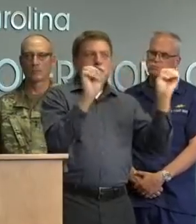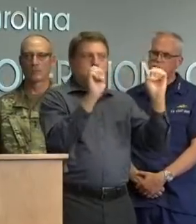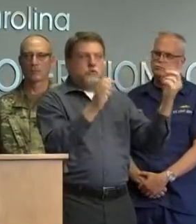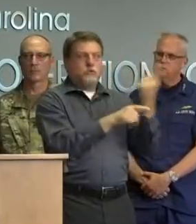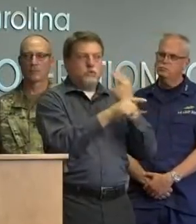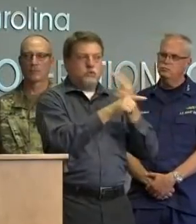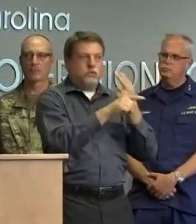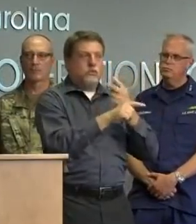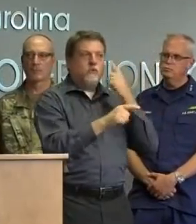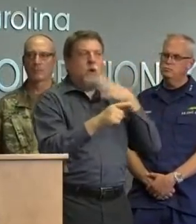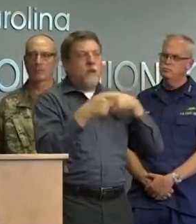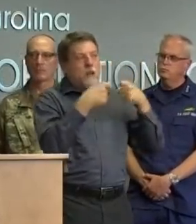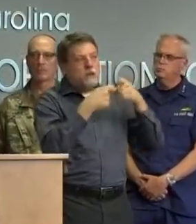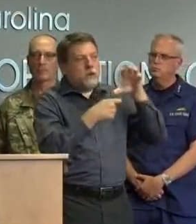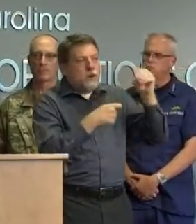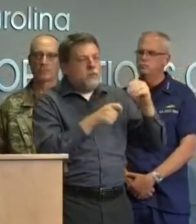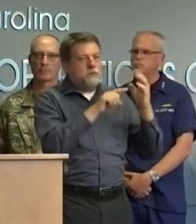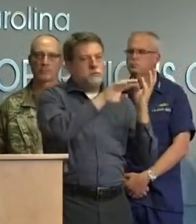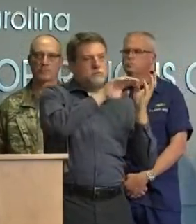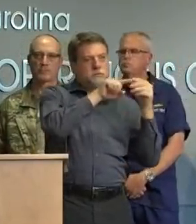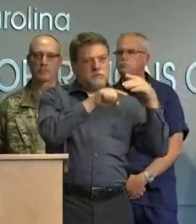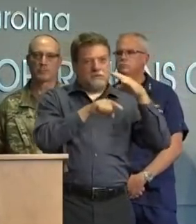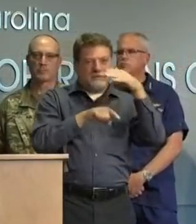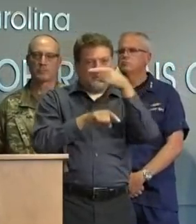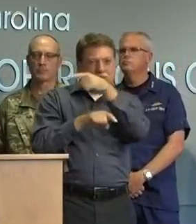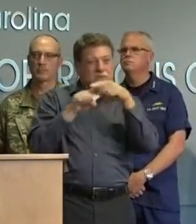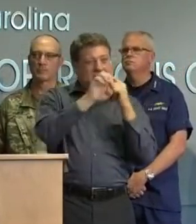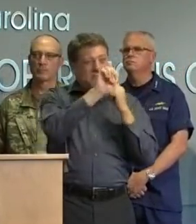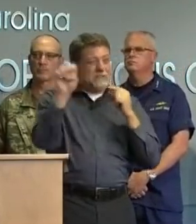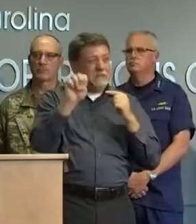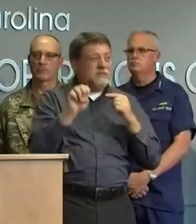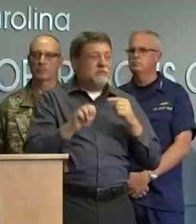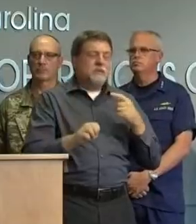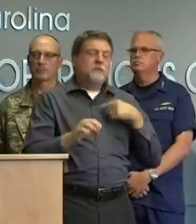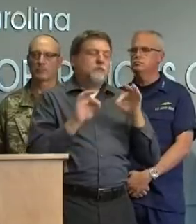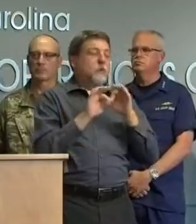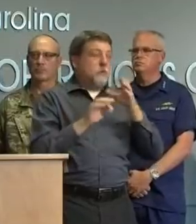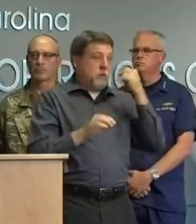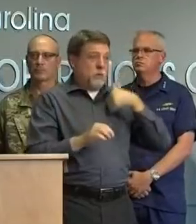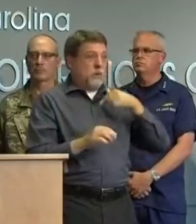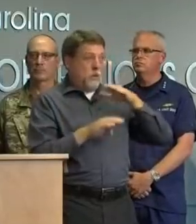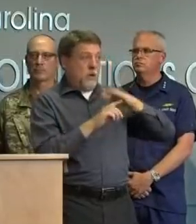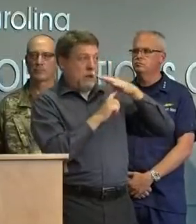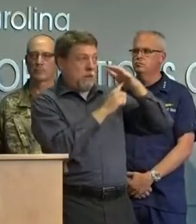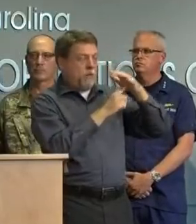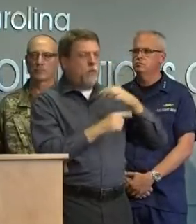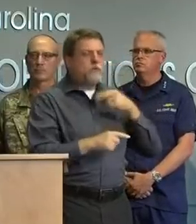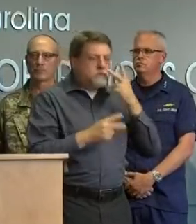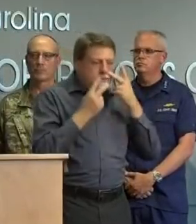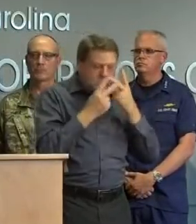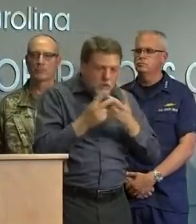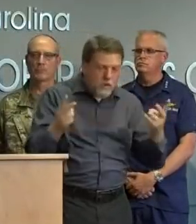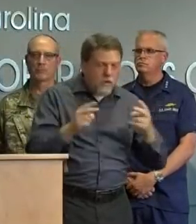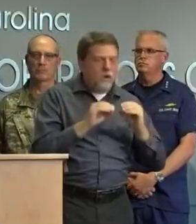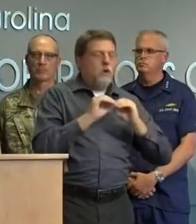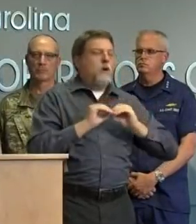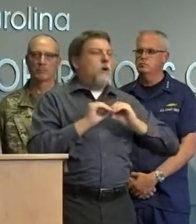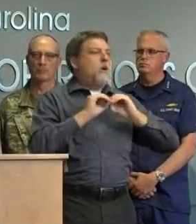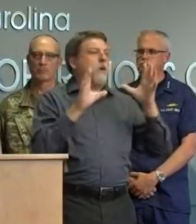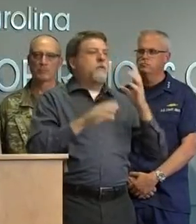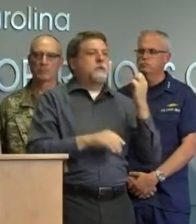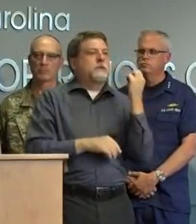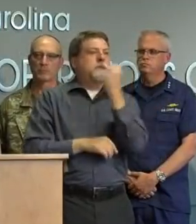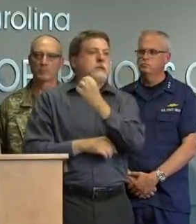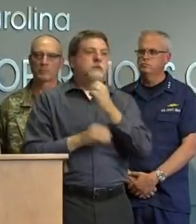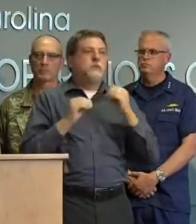into those areas because one of the things that we observed today in the flyover is the the lack of power was obvious and one of the first